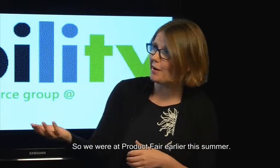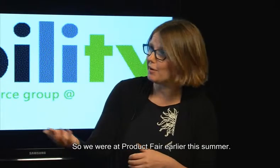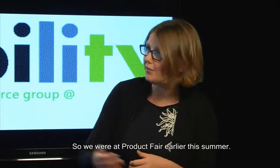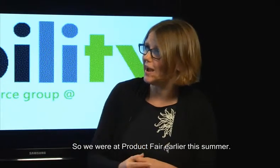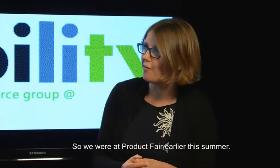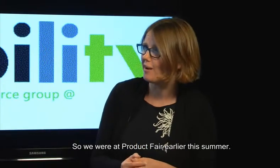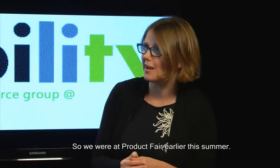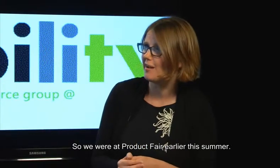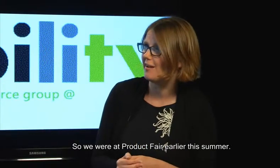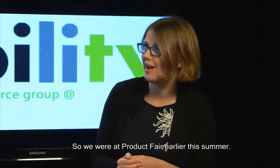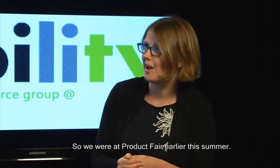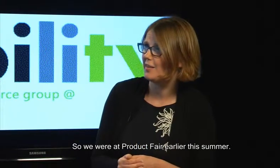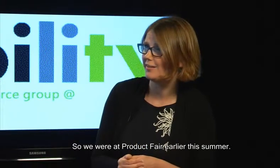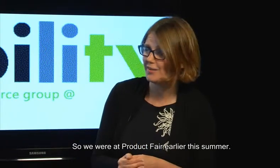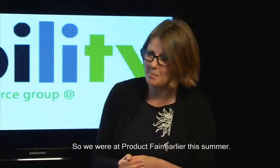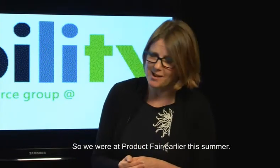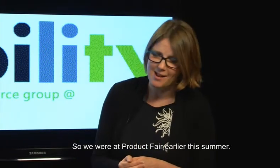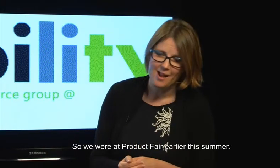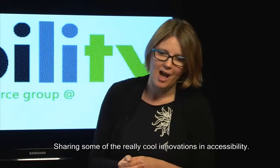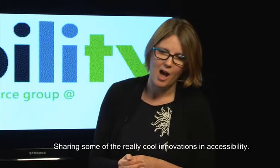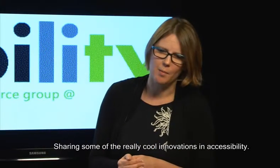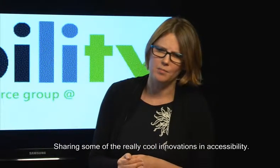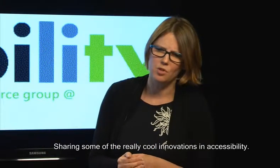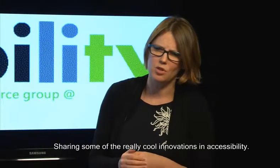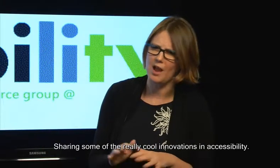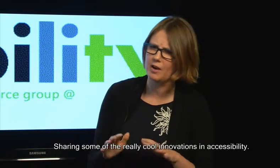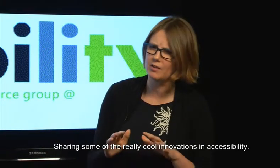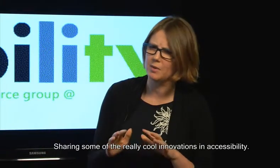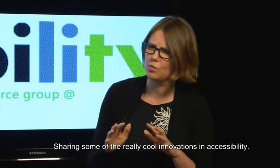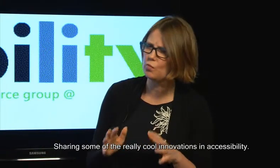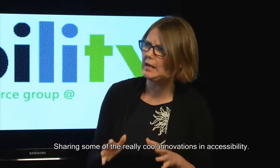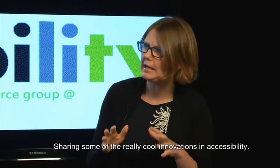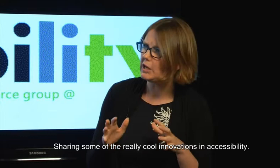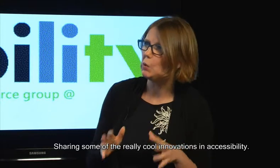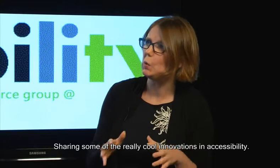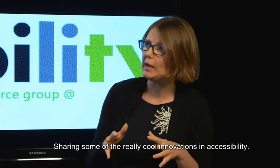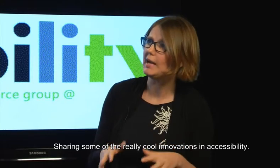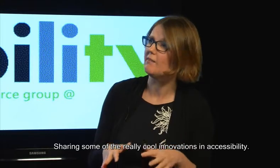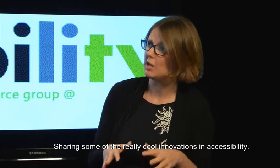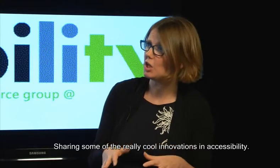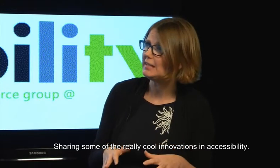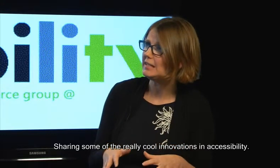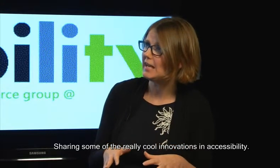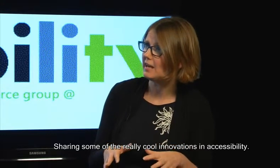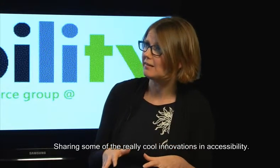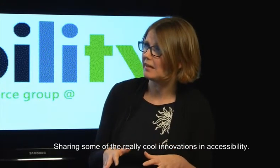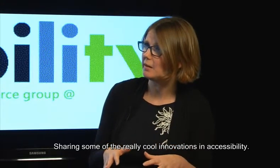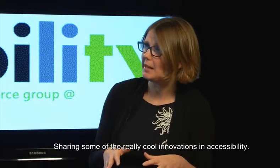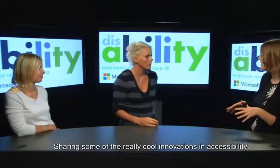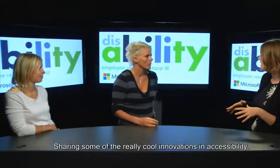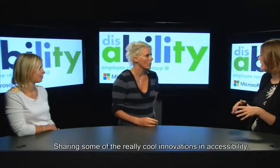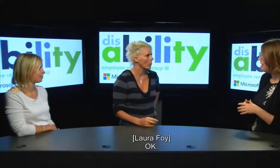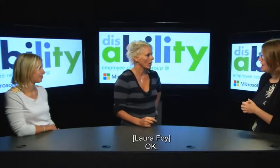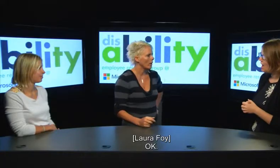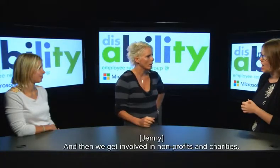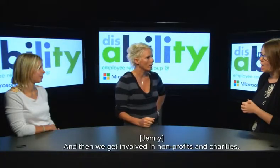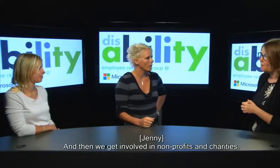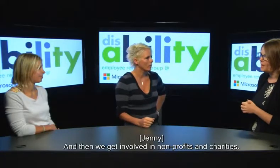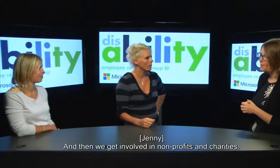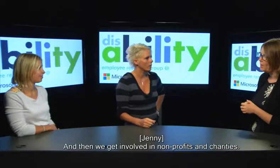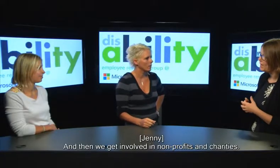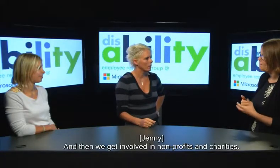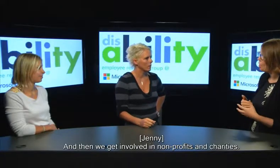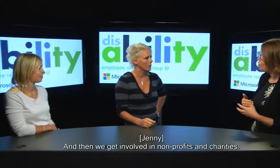were at our product fair earlier this summer sharing some of the really cool innovations in accessibility okay